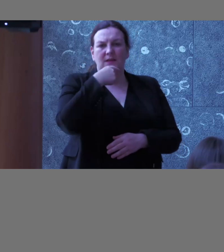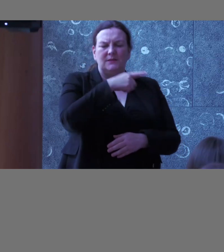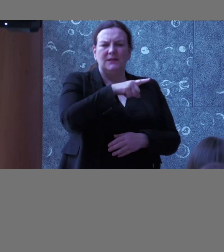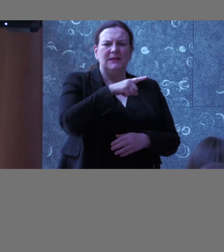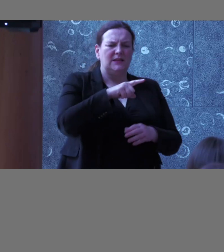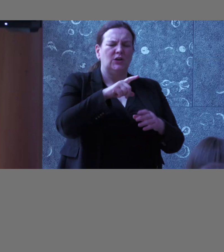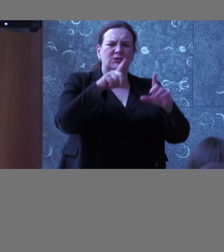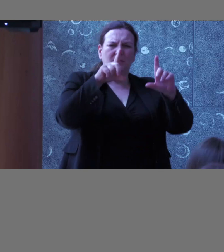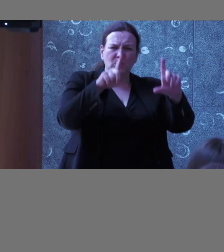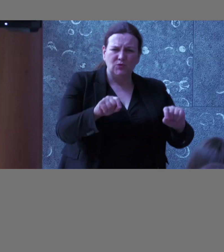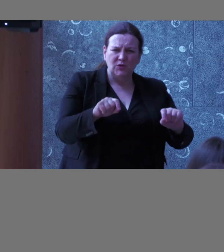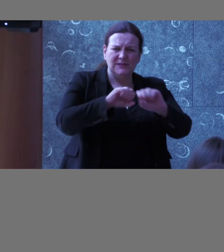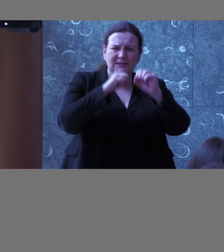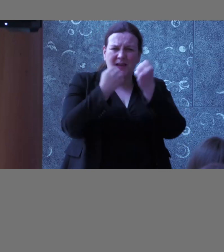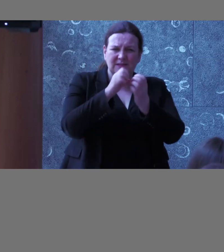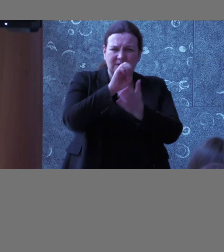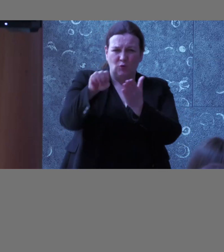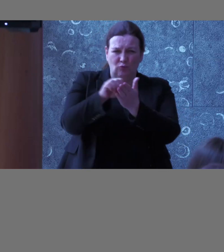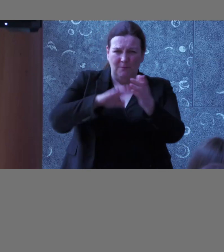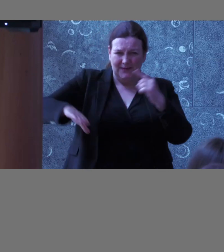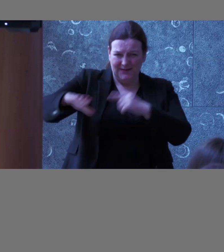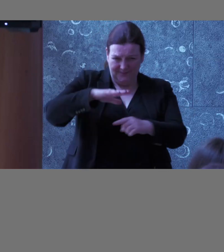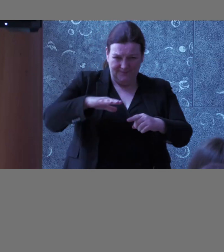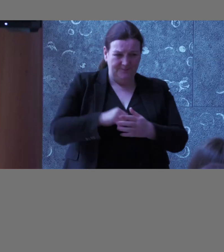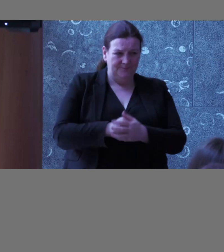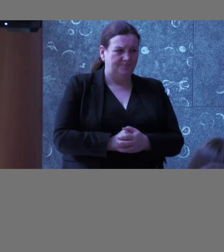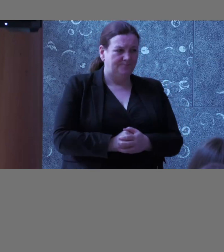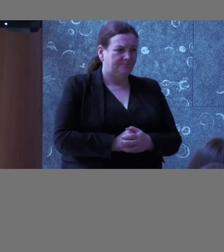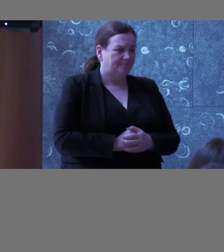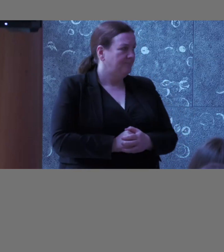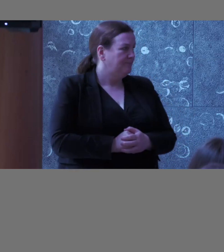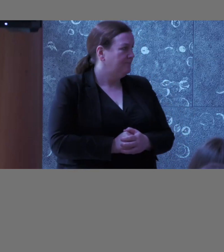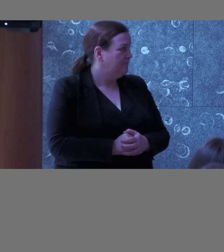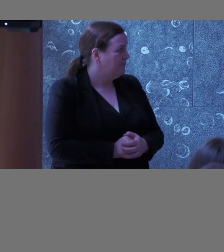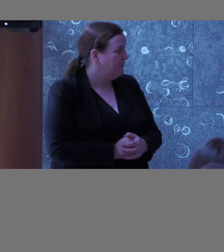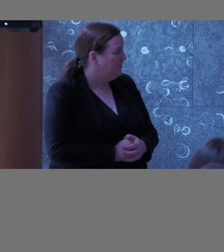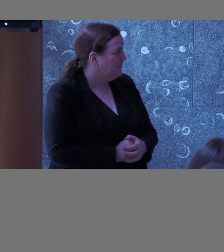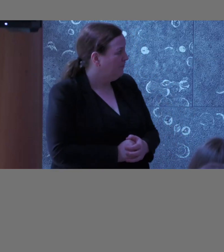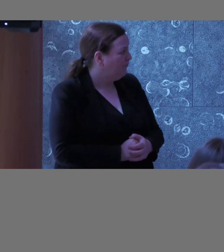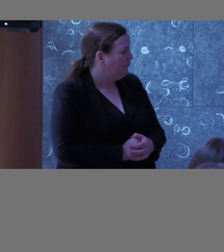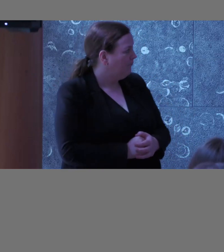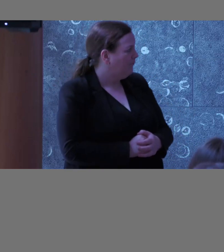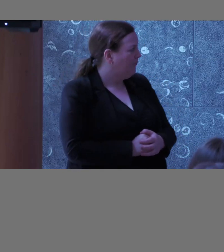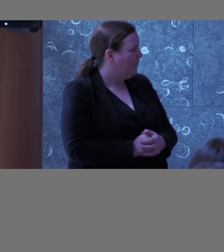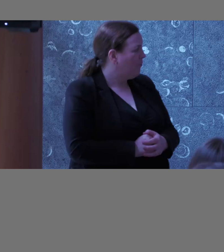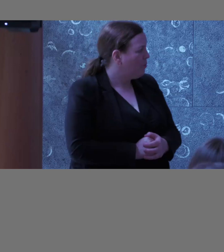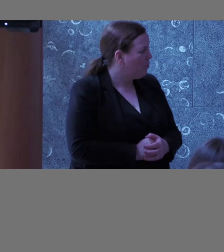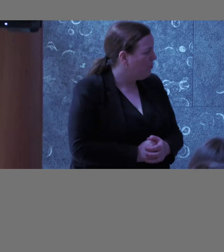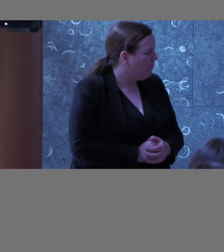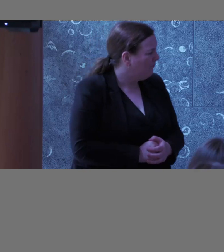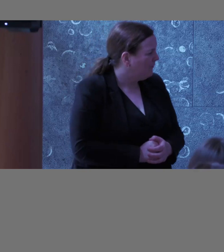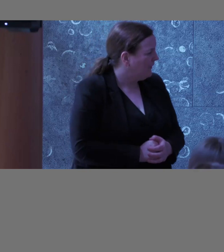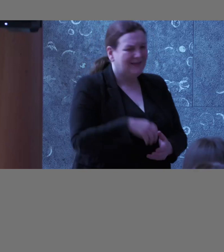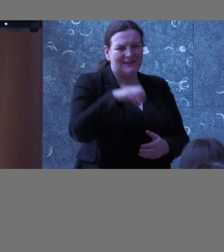computer societies of Europe. And through our members, we represent more or less